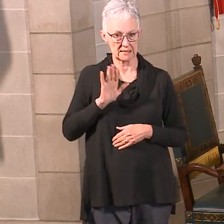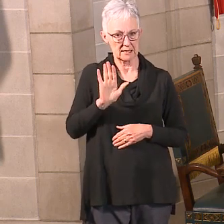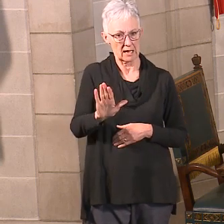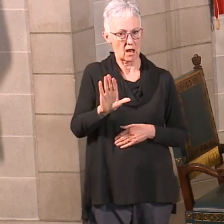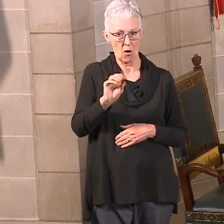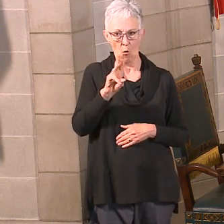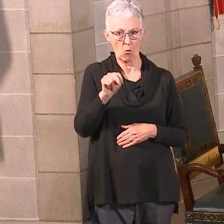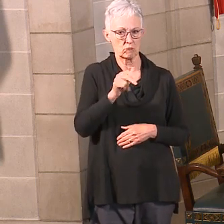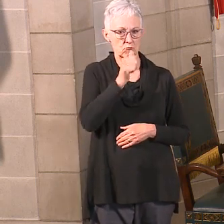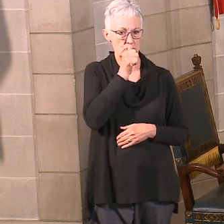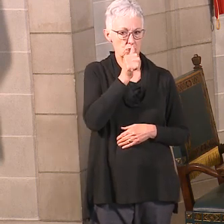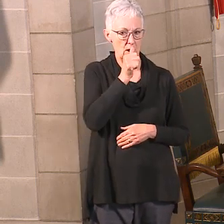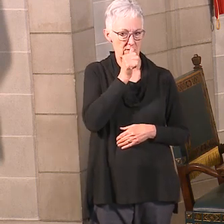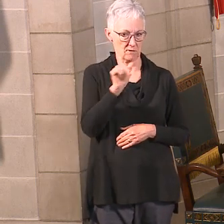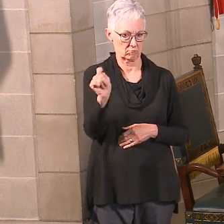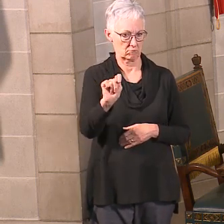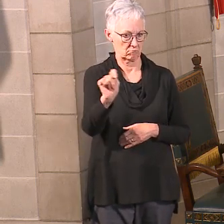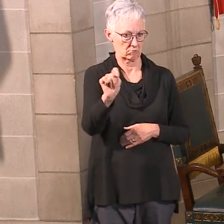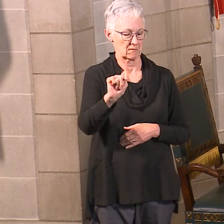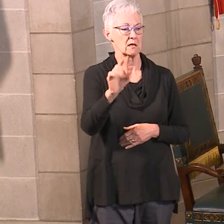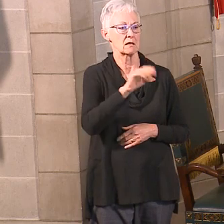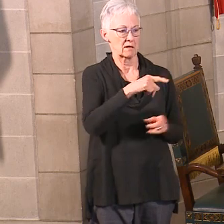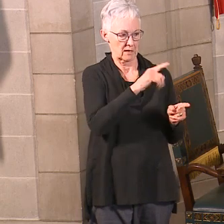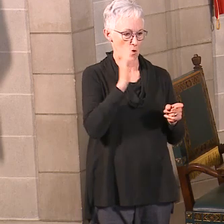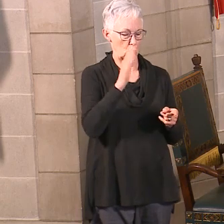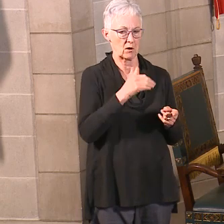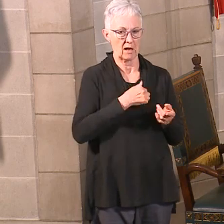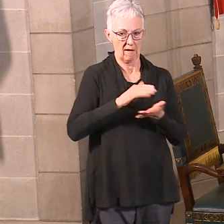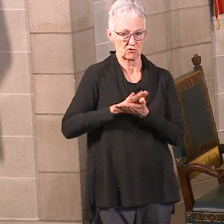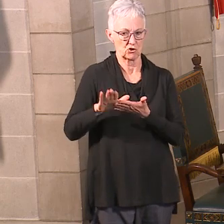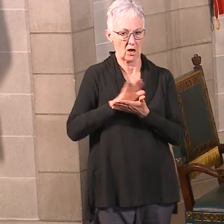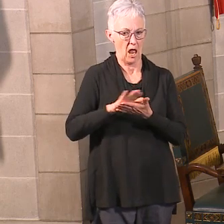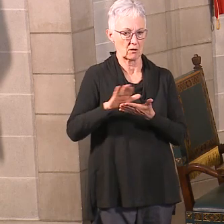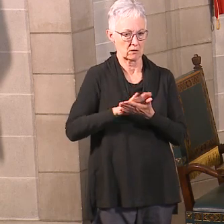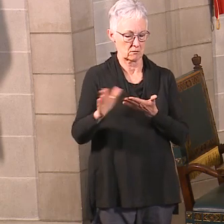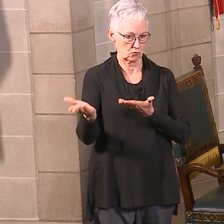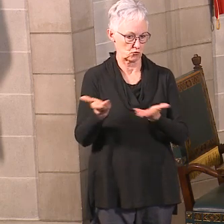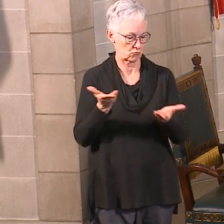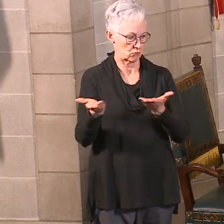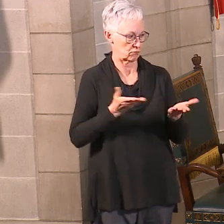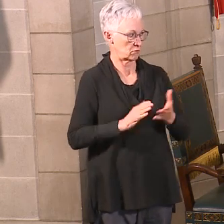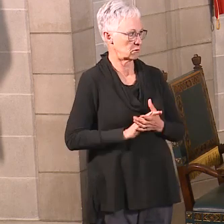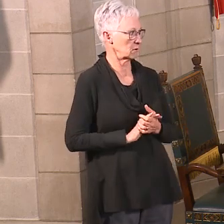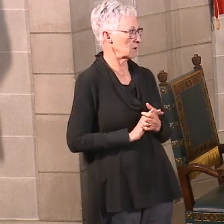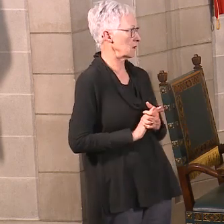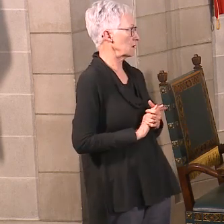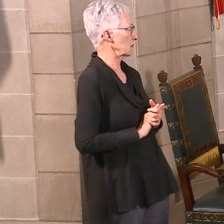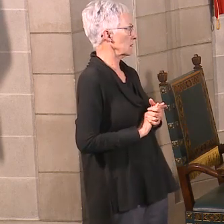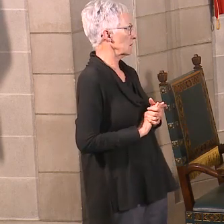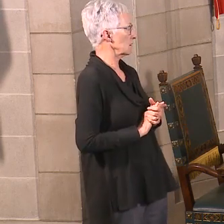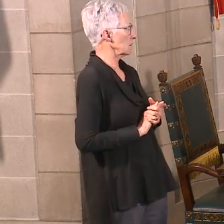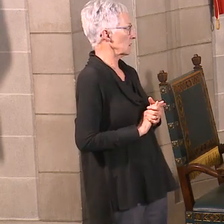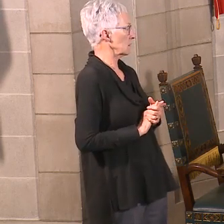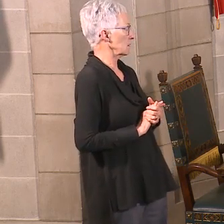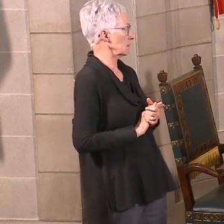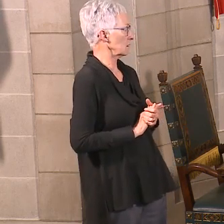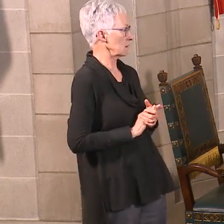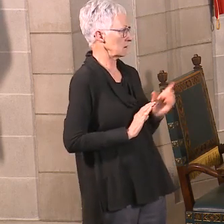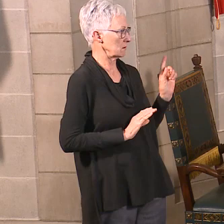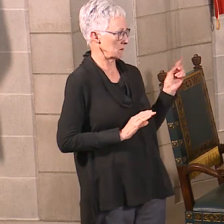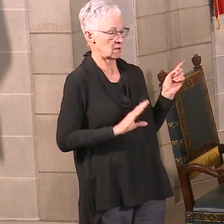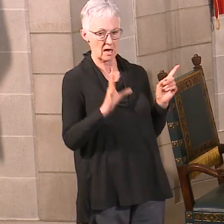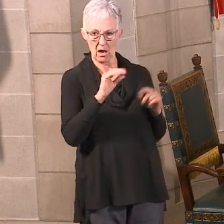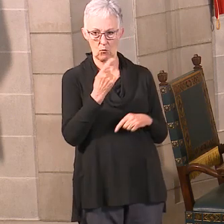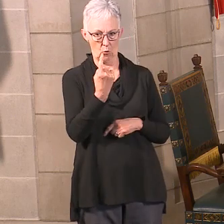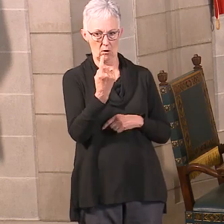services, and as the Governor said National Guard will provide the security. I think it's important to know even where there's rooms, Dr. Antel, there's only one person in